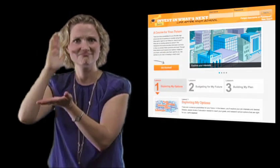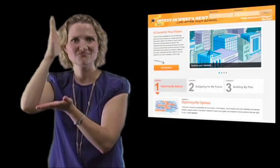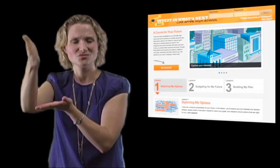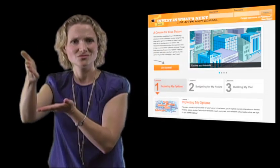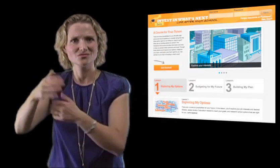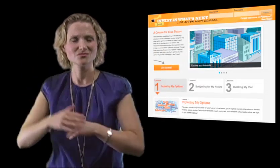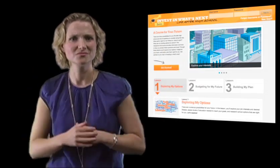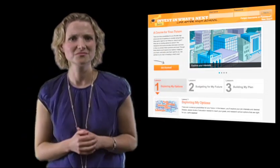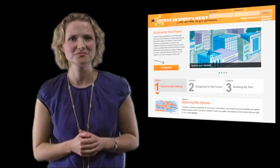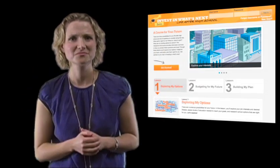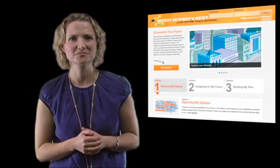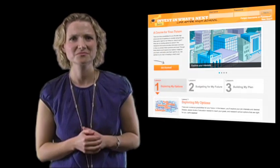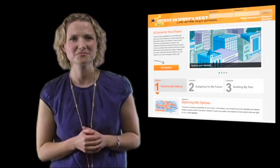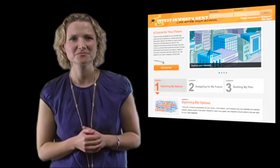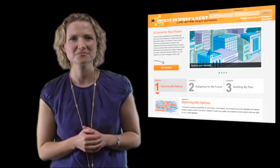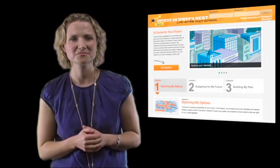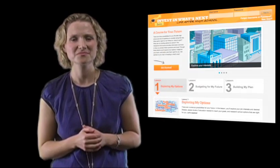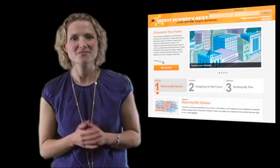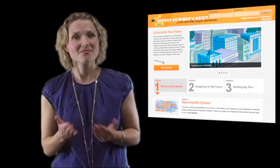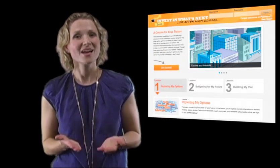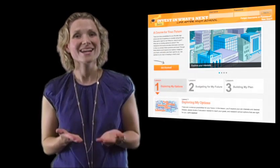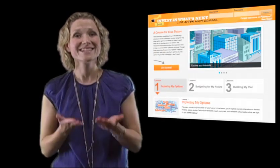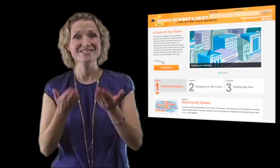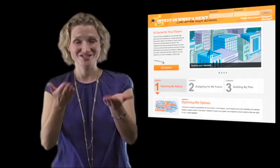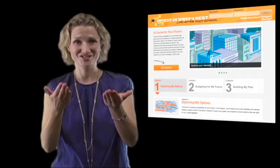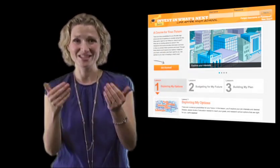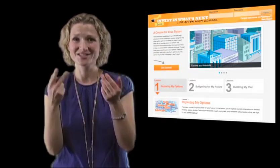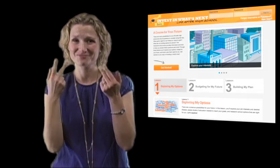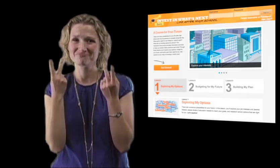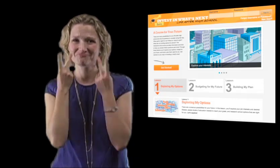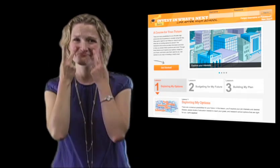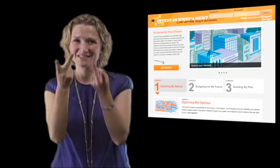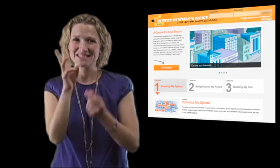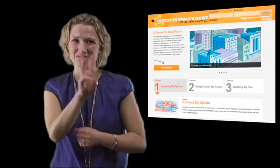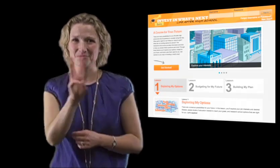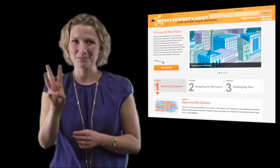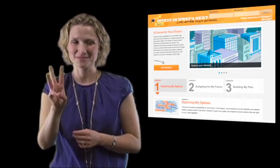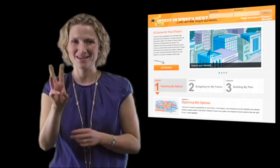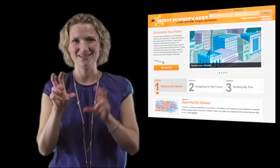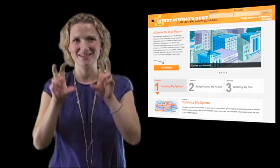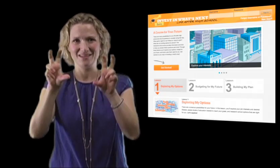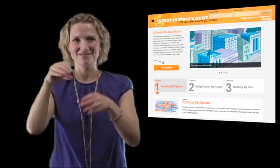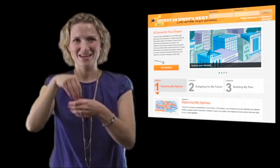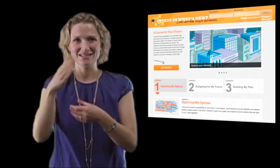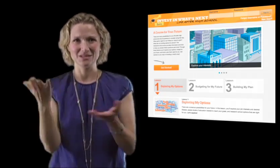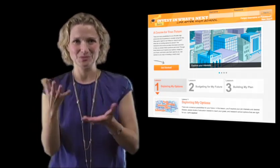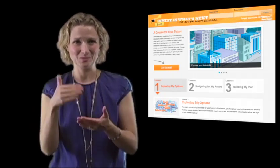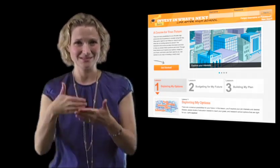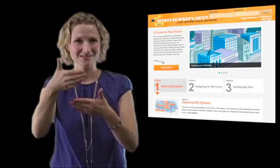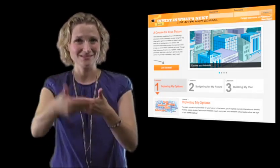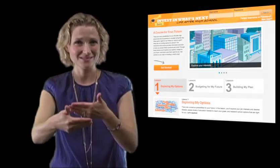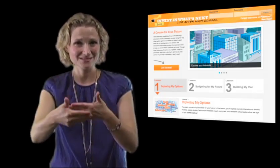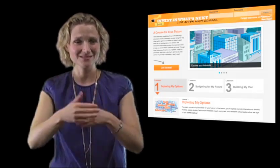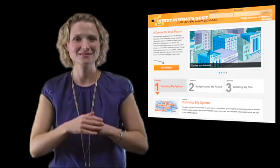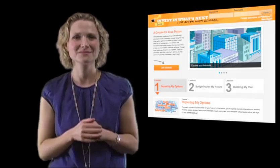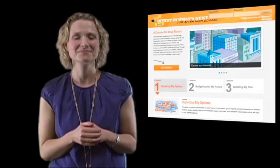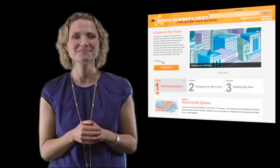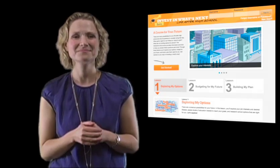incomes they might be paid in the future I suggest you visit this website invest in what's